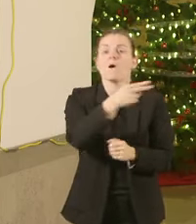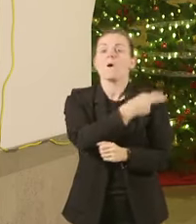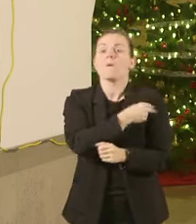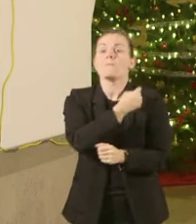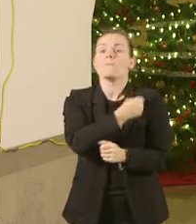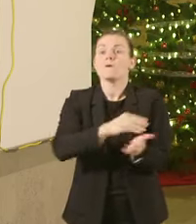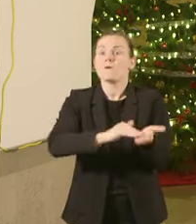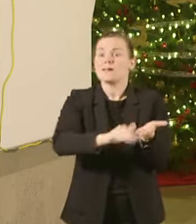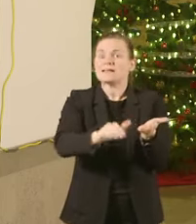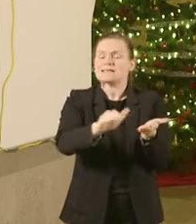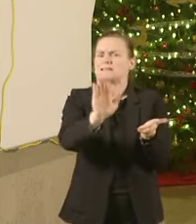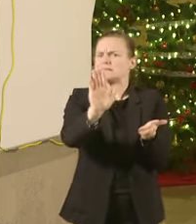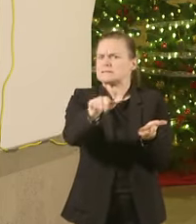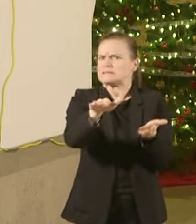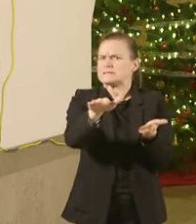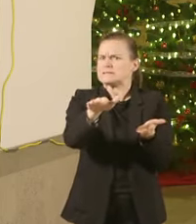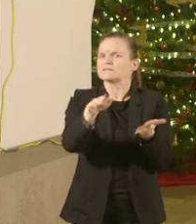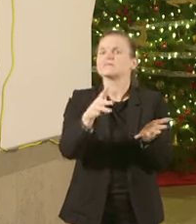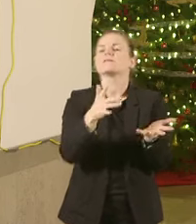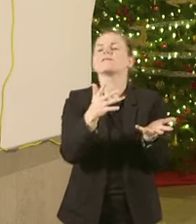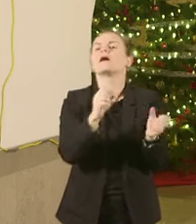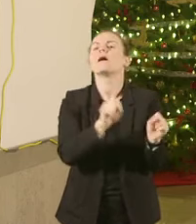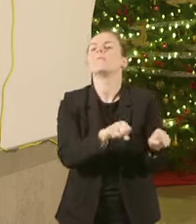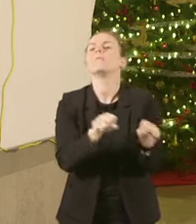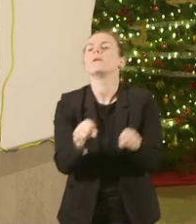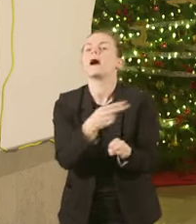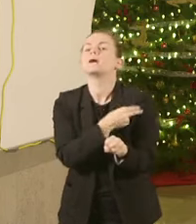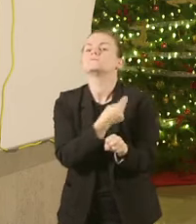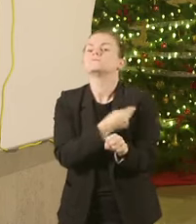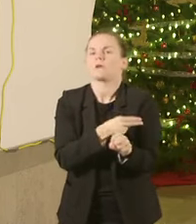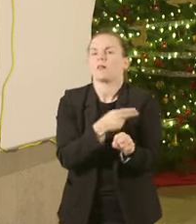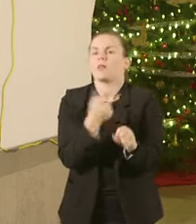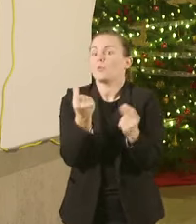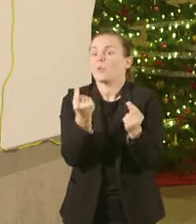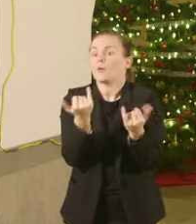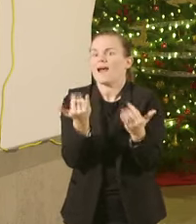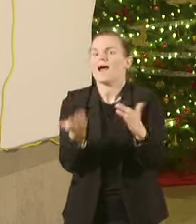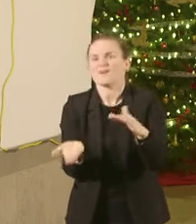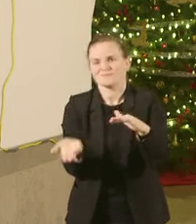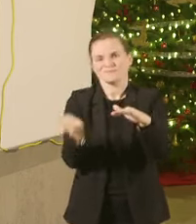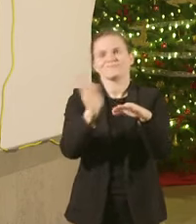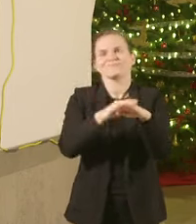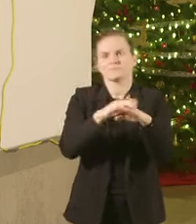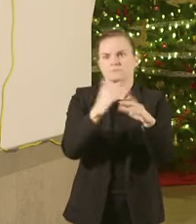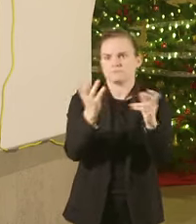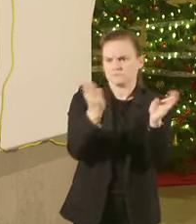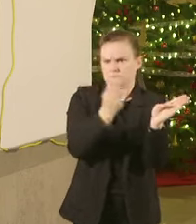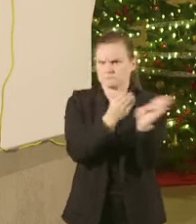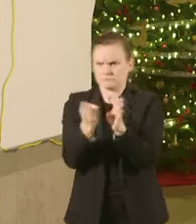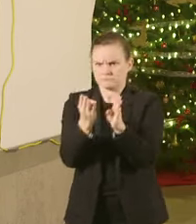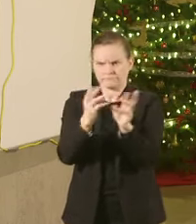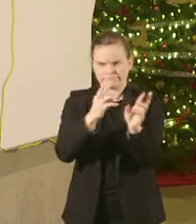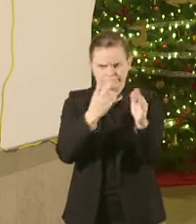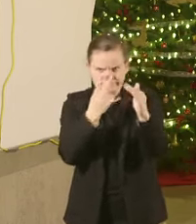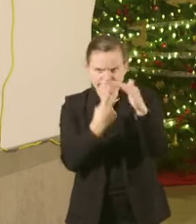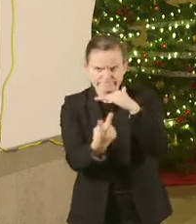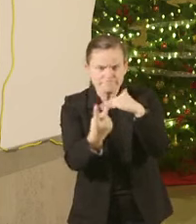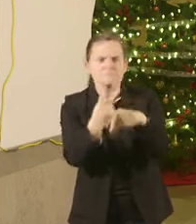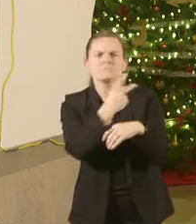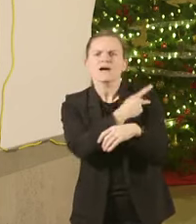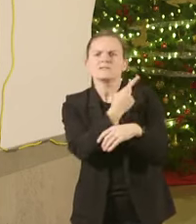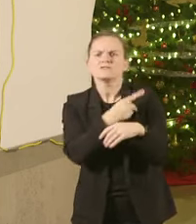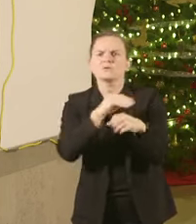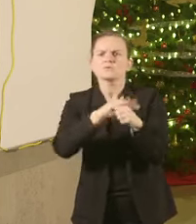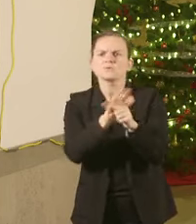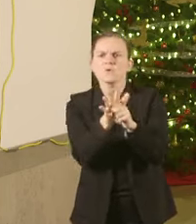capabilities and allow more personnel to care for COVID-19 patients we are currently